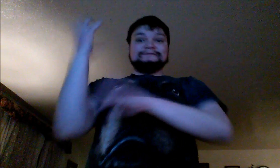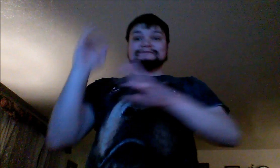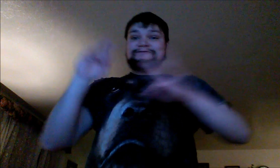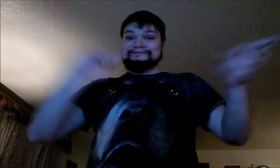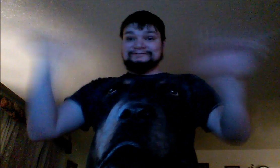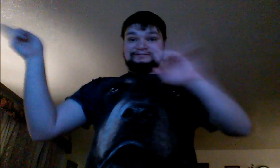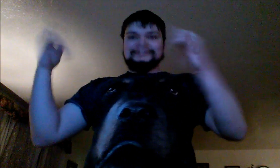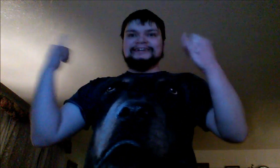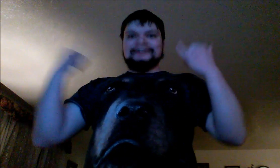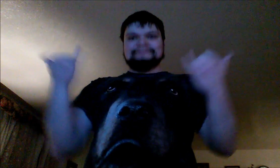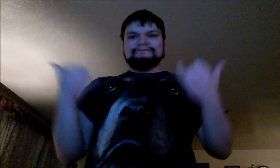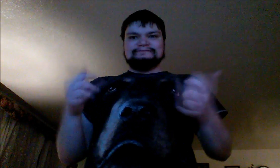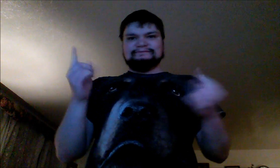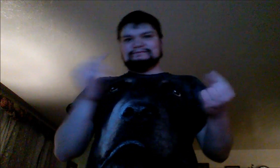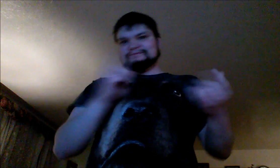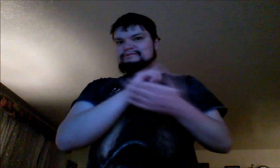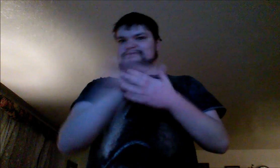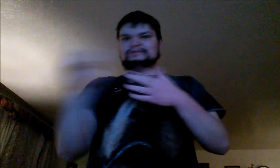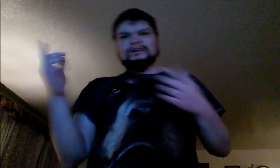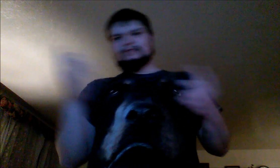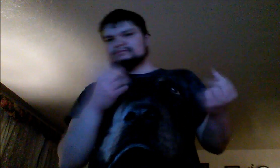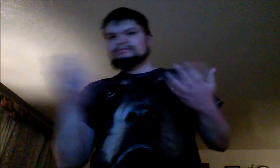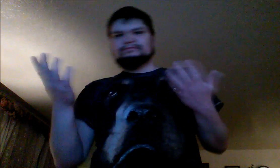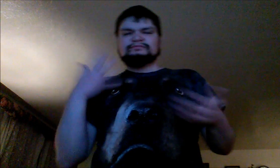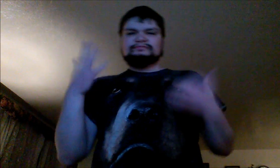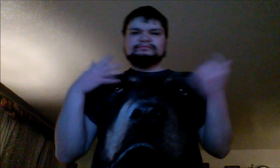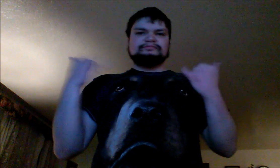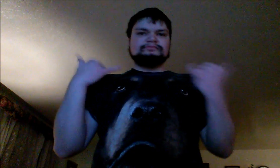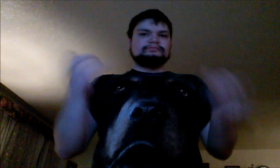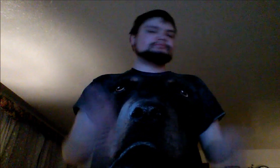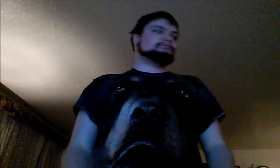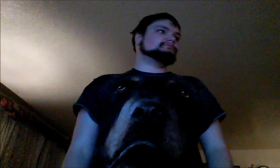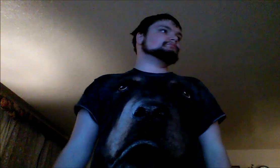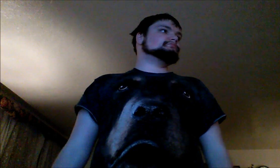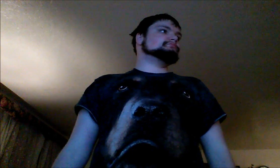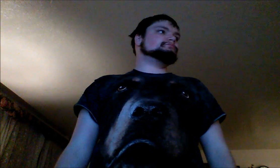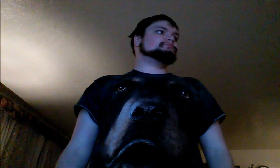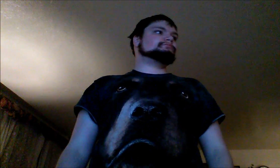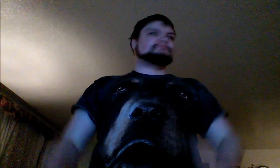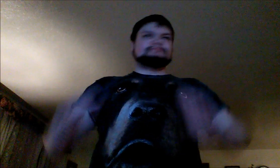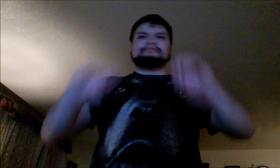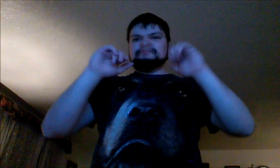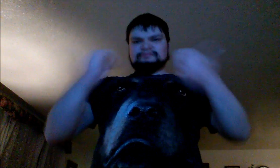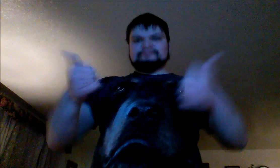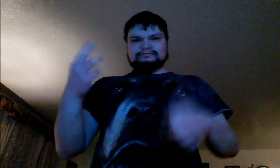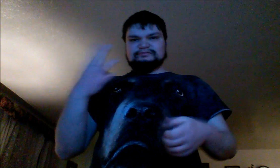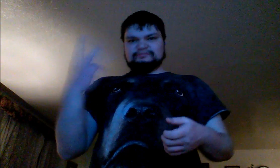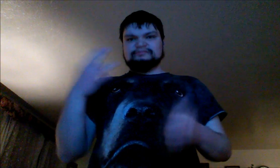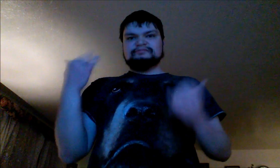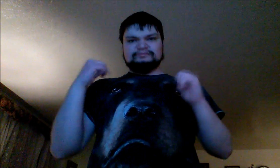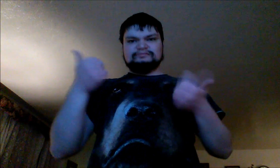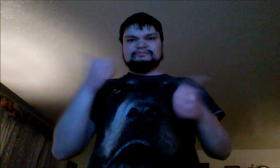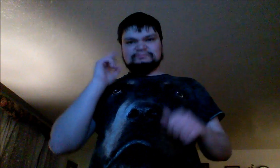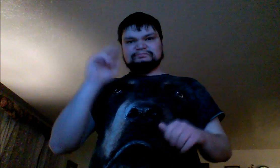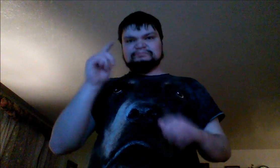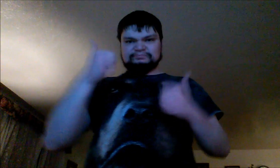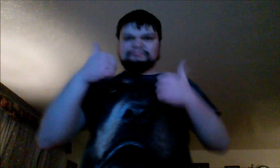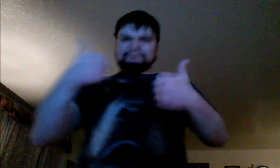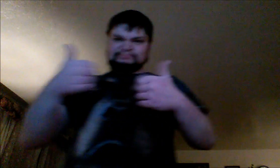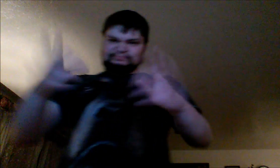back, and always way, way, way too soon. No matter what you do, Amope presents Petty Perfect, a new level of hard skin